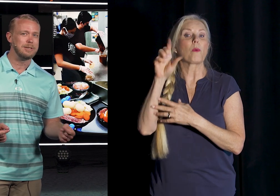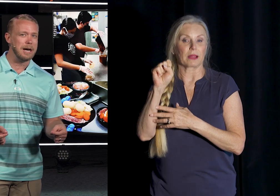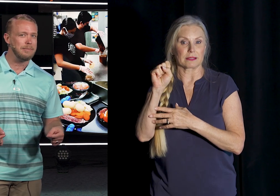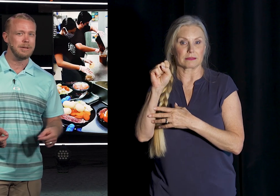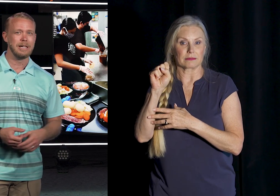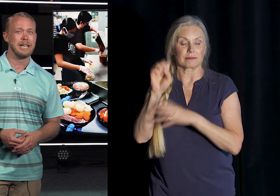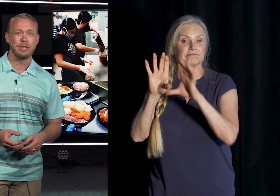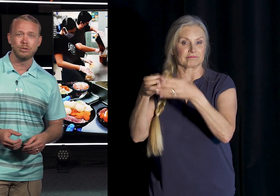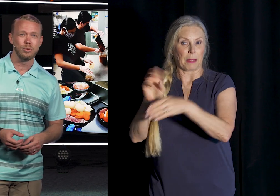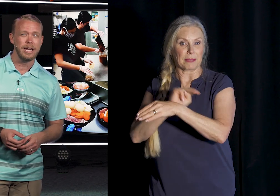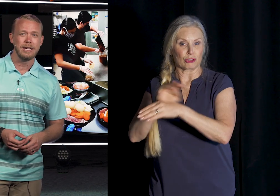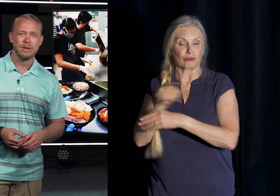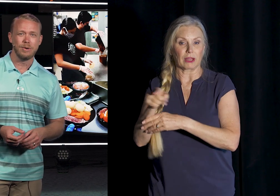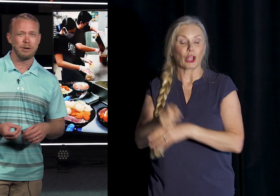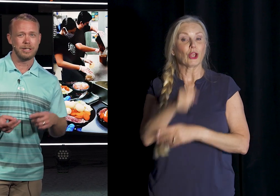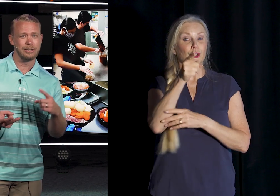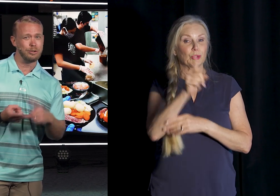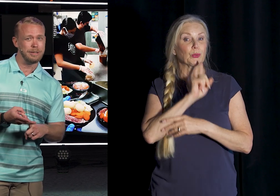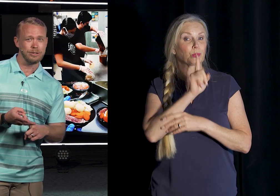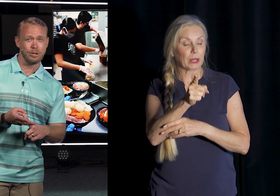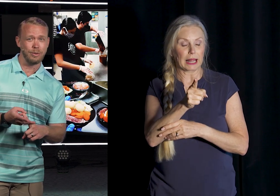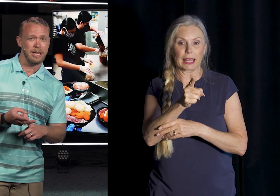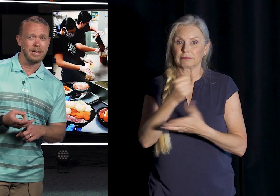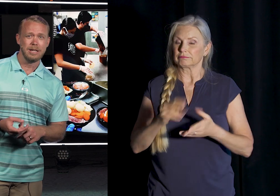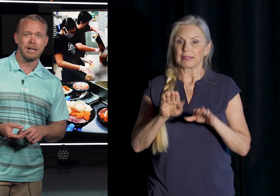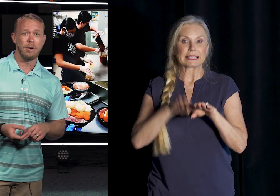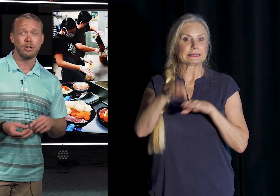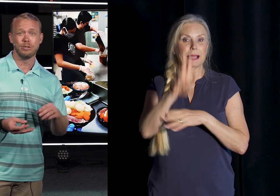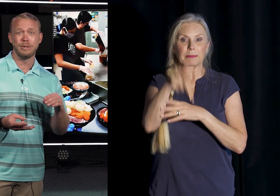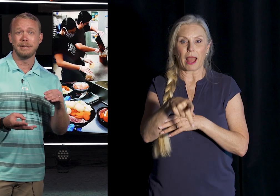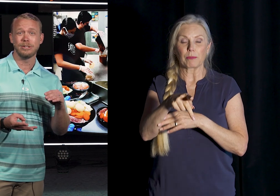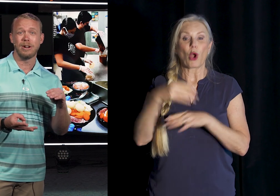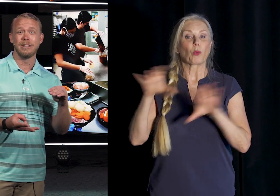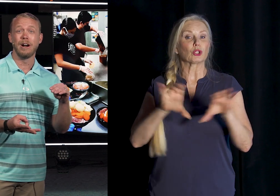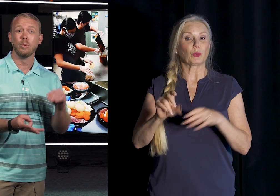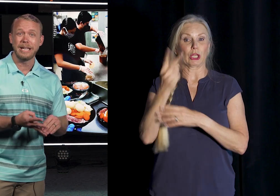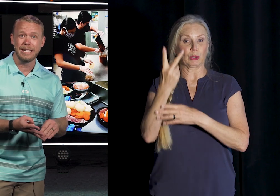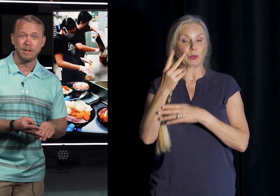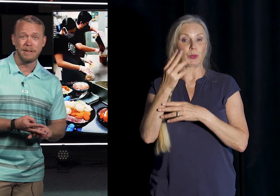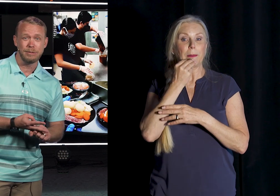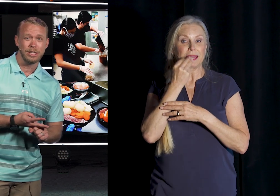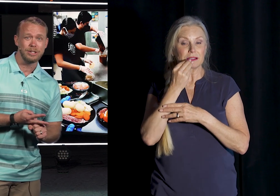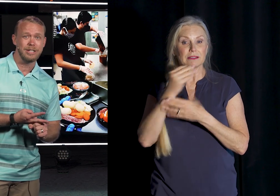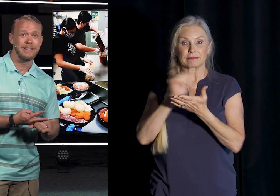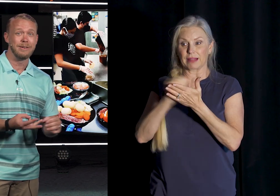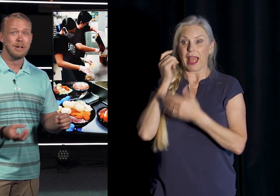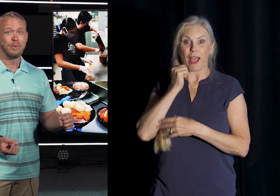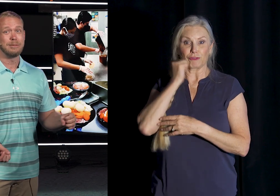up in a huge way. We're now cooking two meals a week. Also doing meals on the weekend for the family shelter. And then we're able